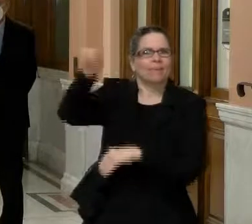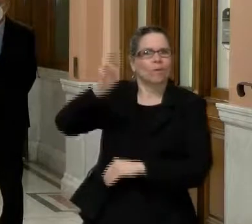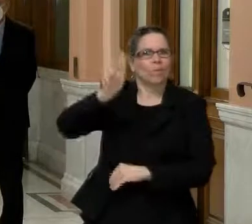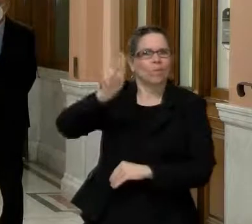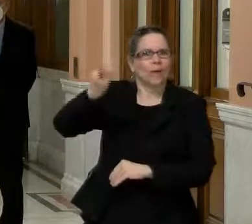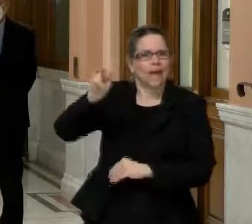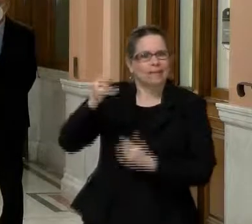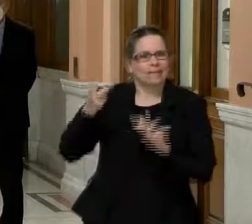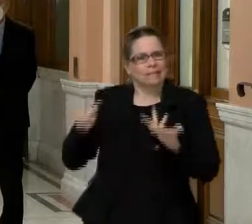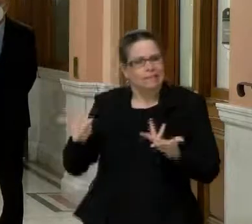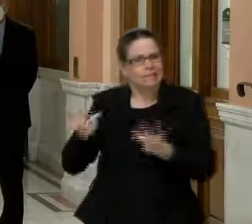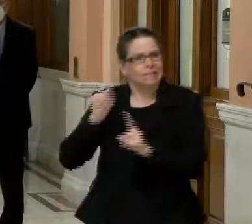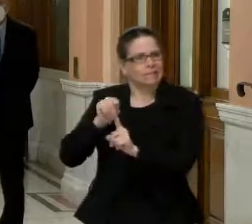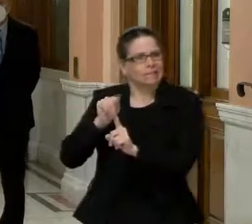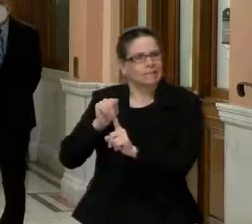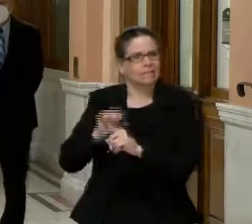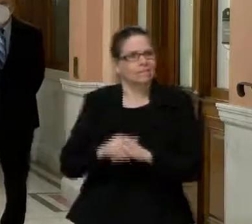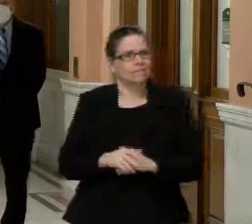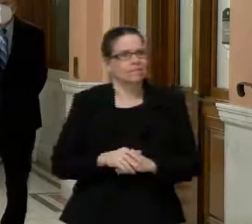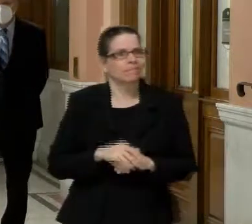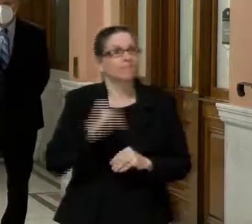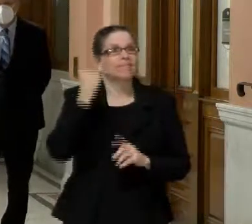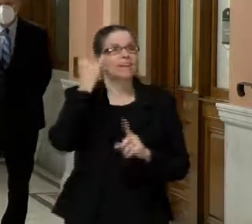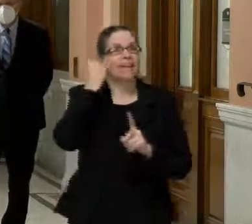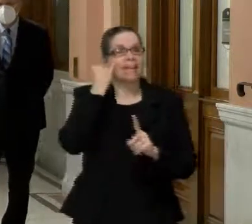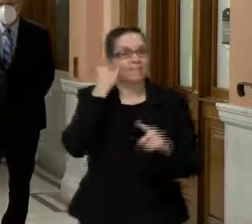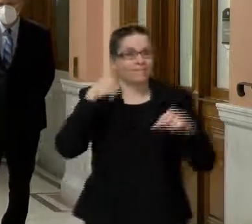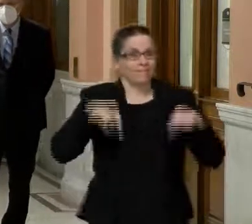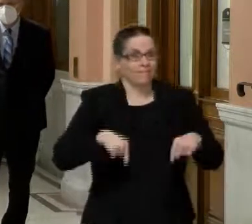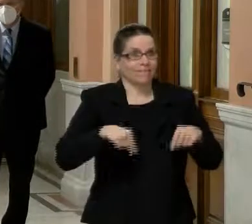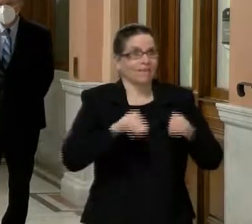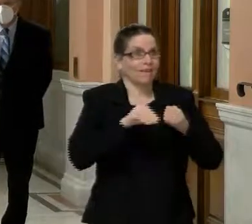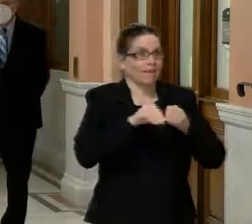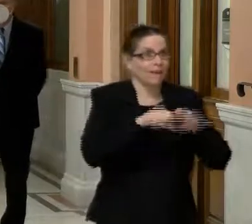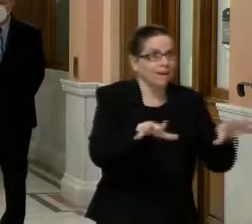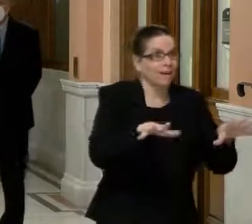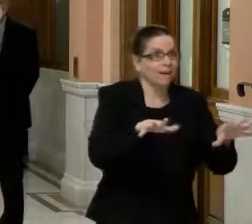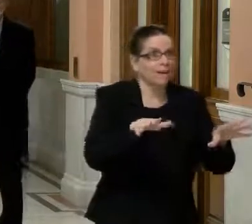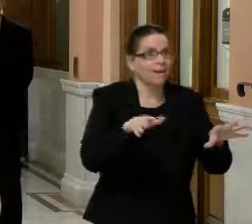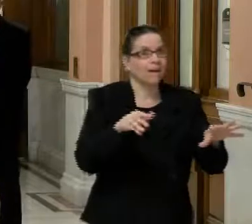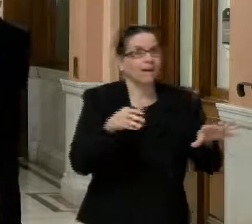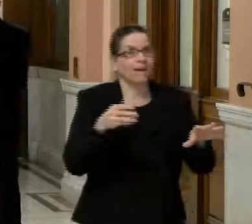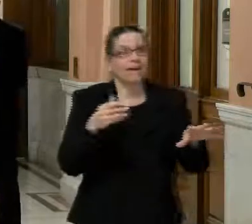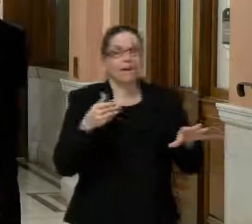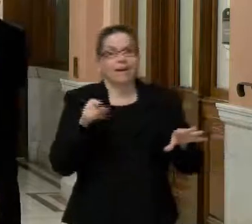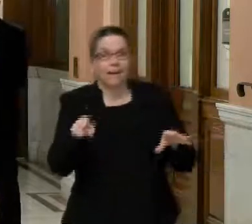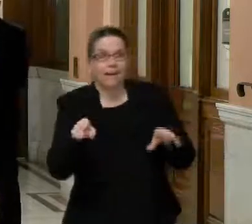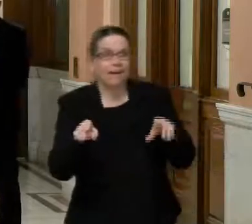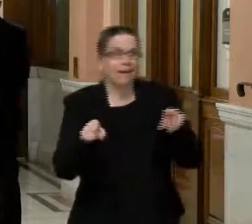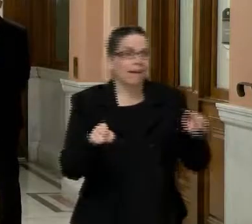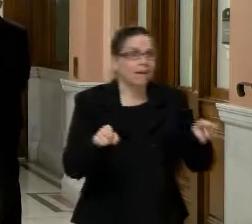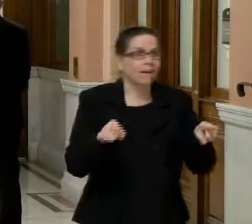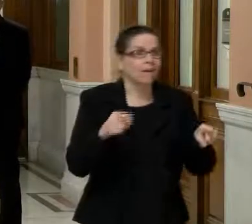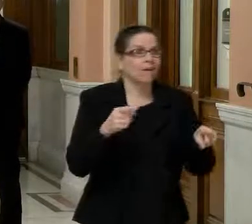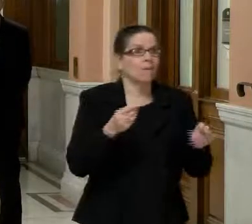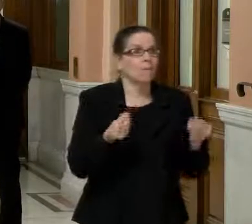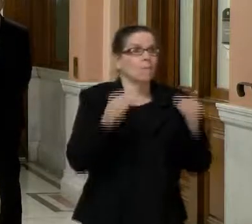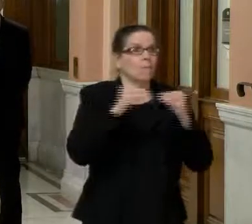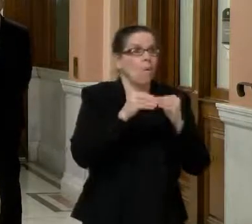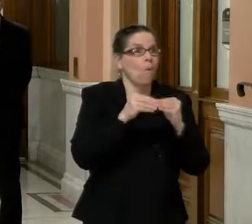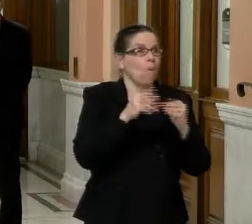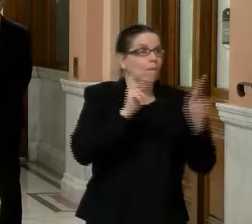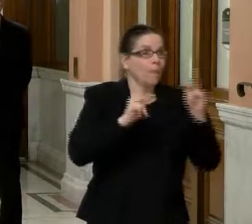state and, uh, in our community, which is going to win out, uh, in terms of whether we see increased numbers, uh,